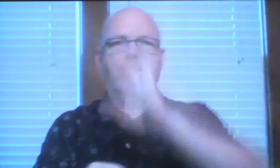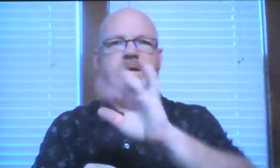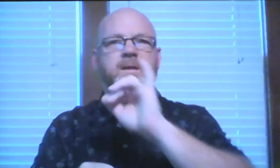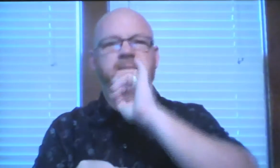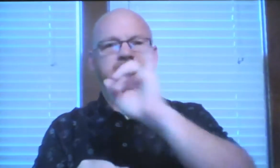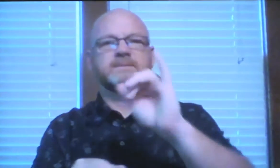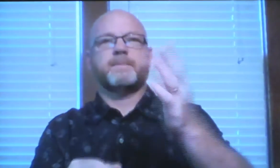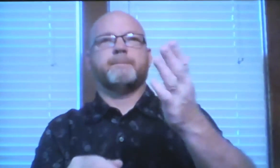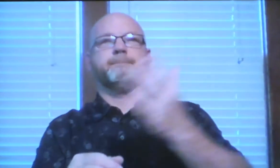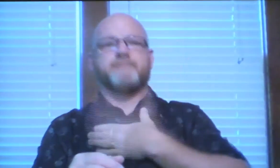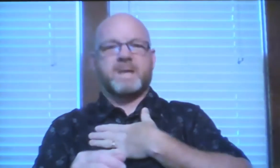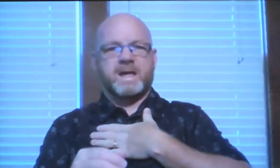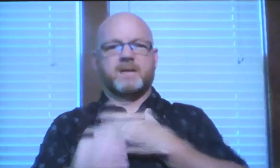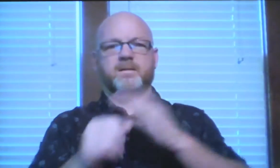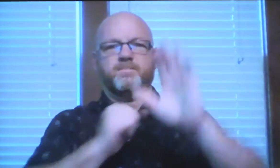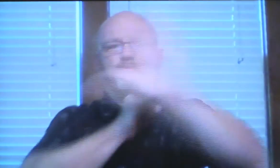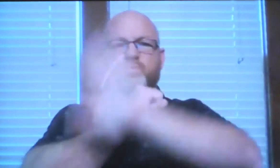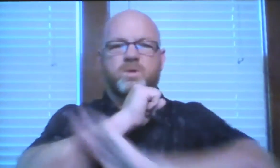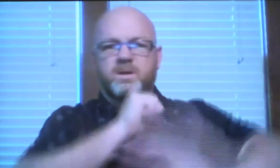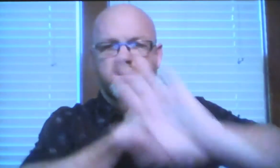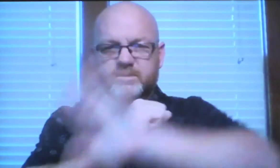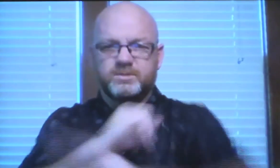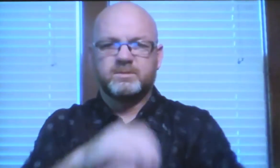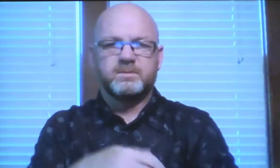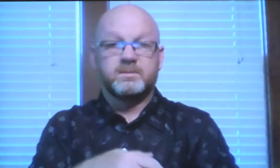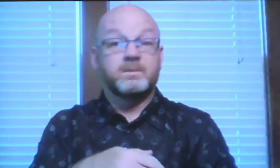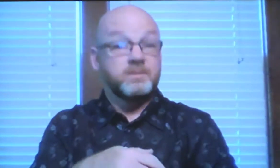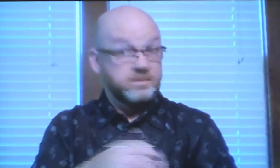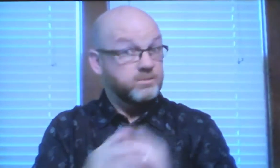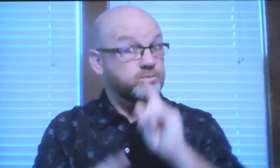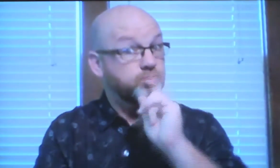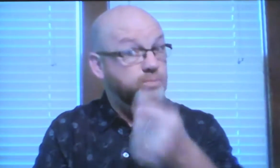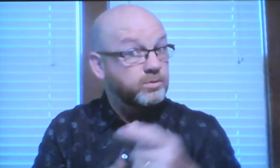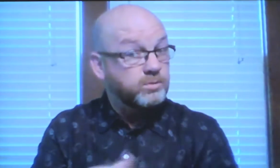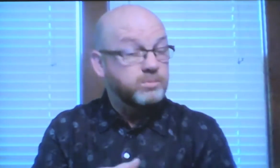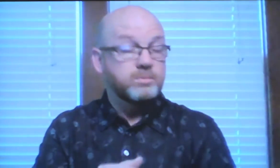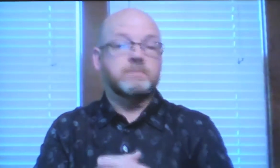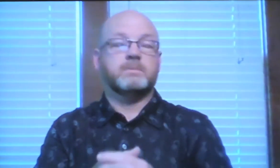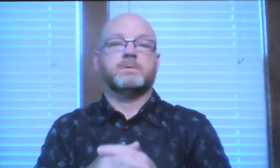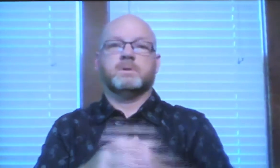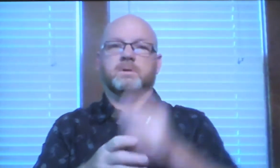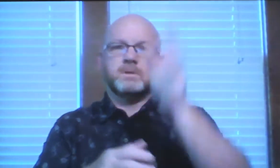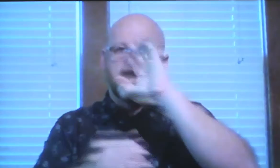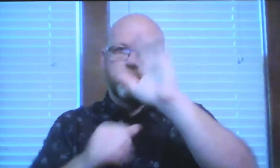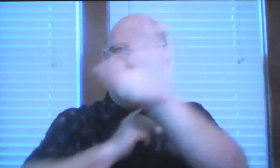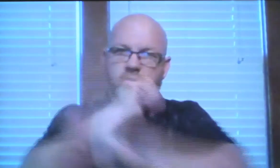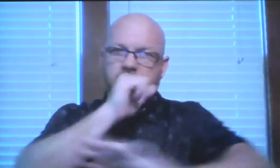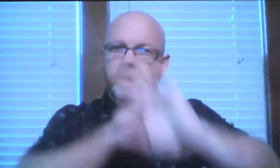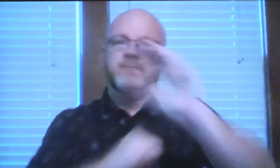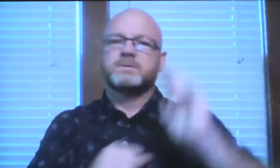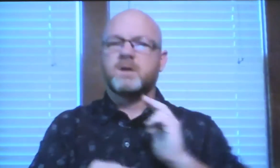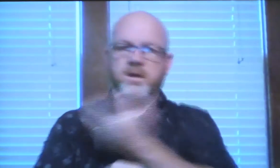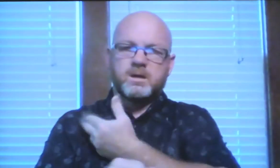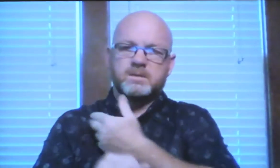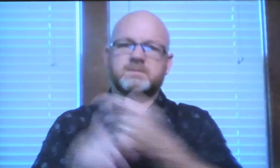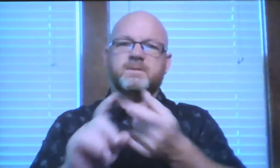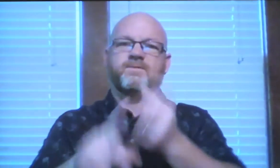wrote about that God is my protection. And that is the truth. He